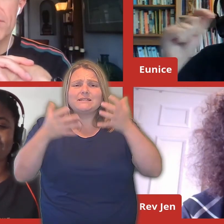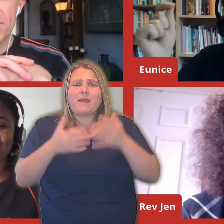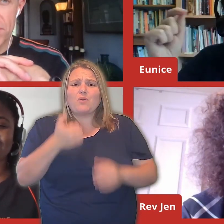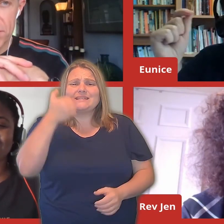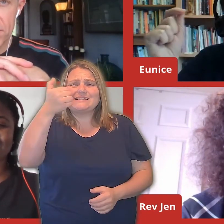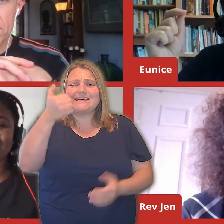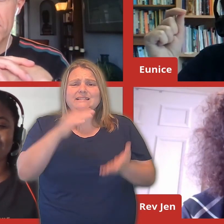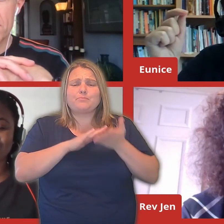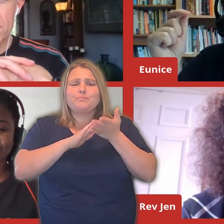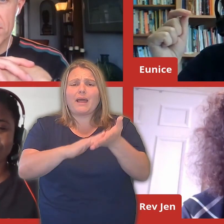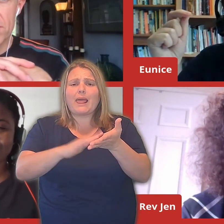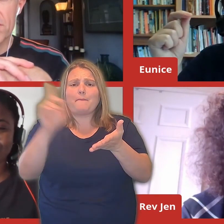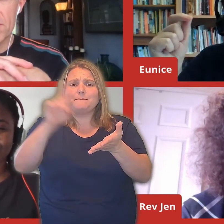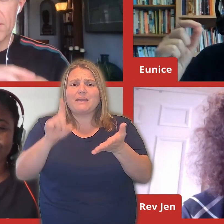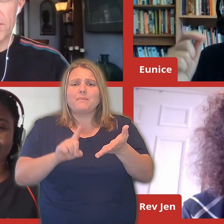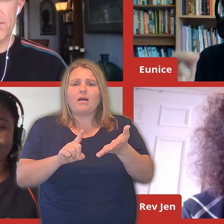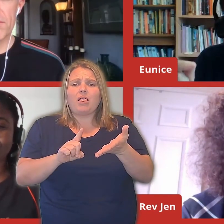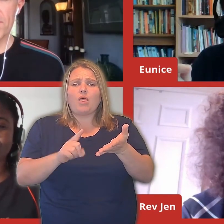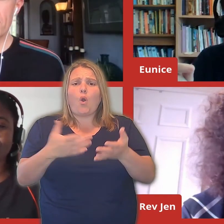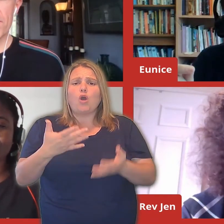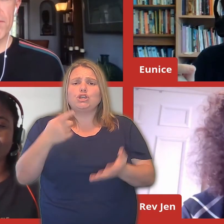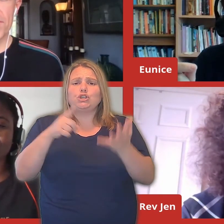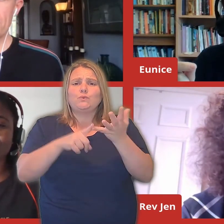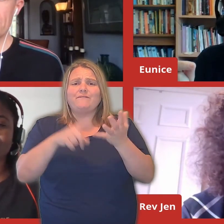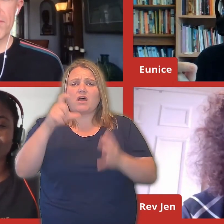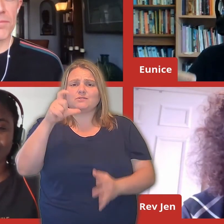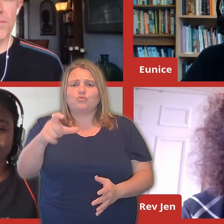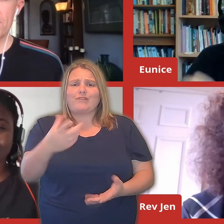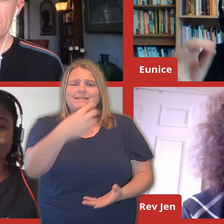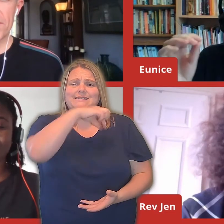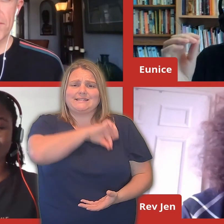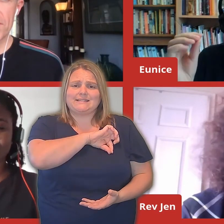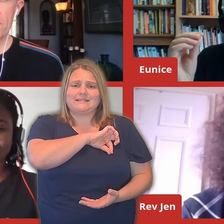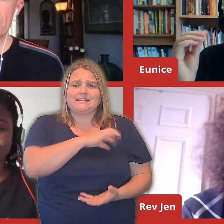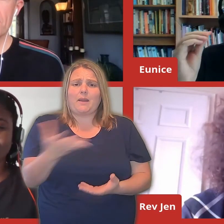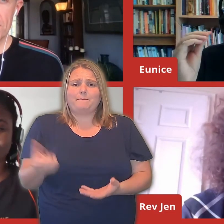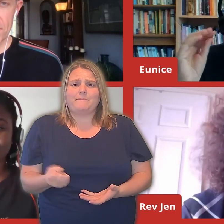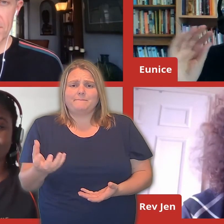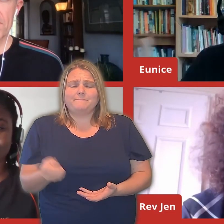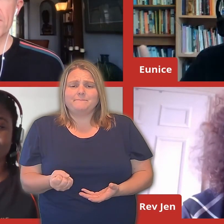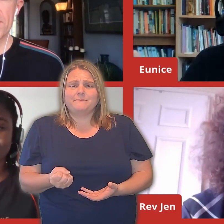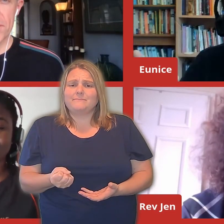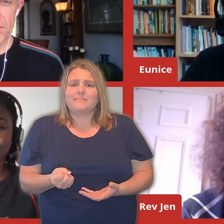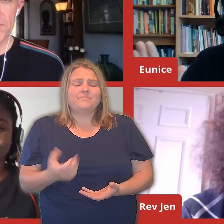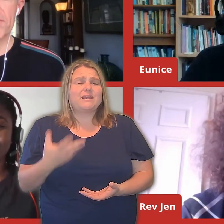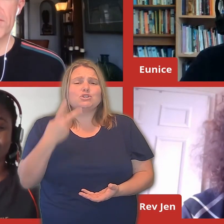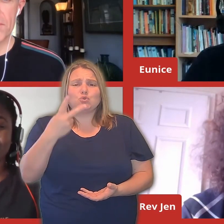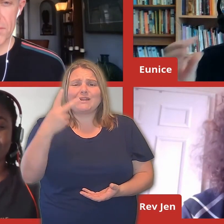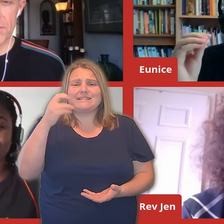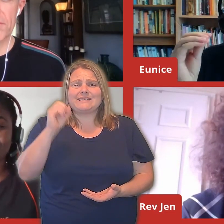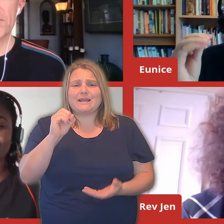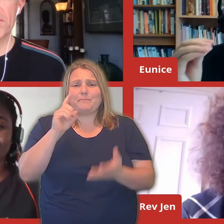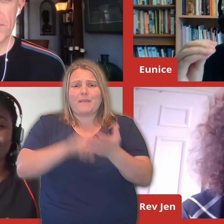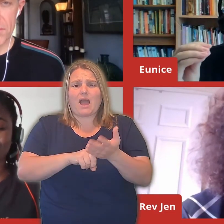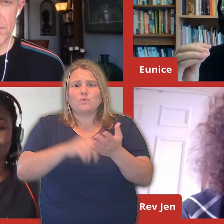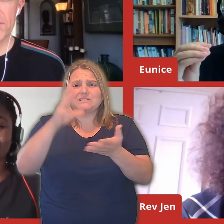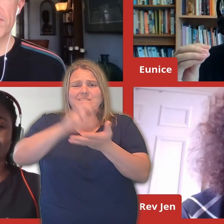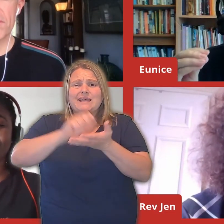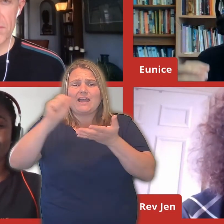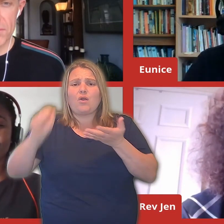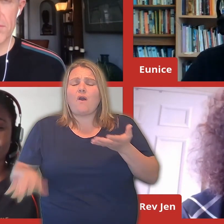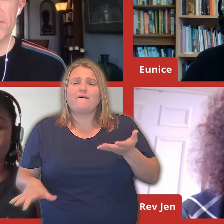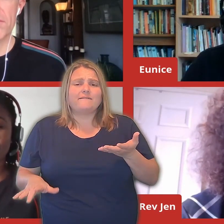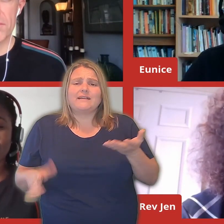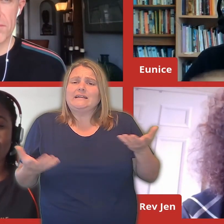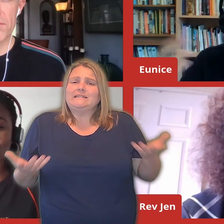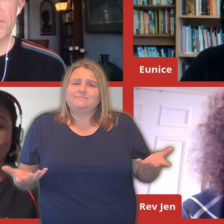who are going to have 20 pounds taken off. It doesn't sound like a lot, does it? But it's going to make a devastating impact. It's a lifeline for